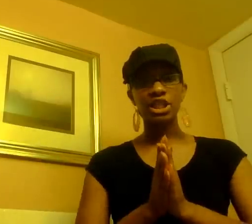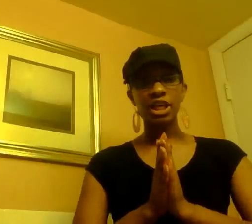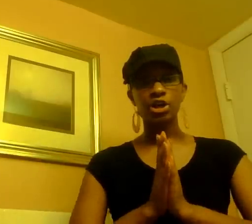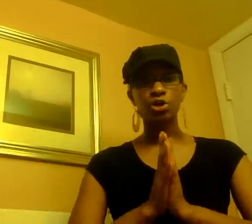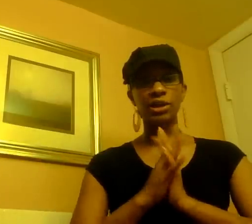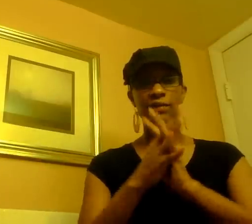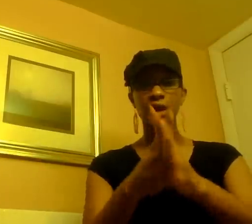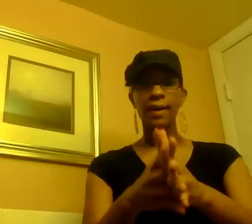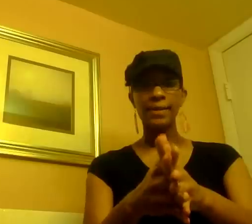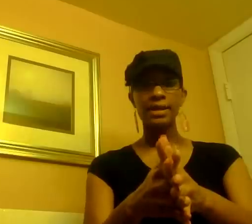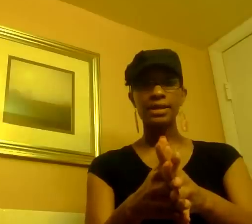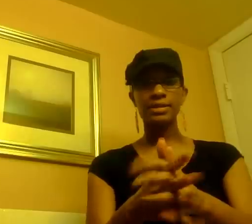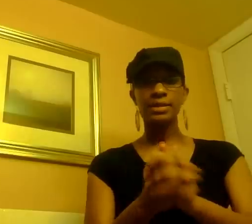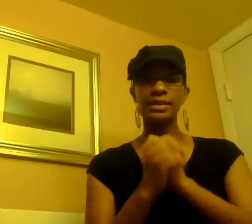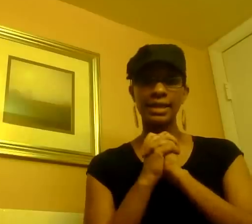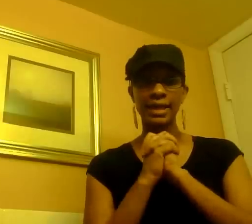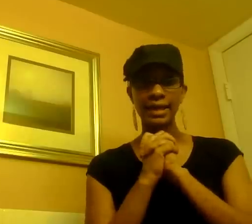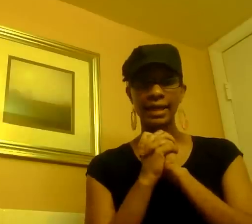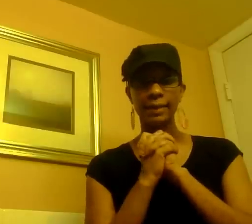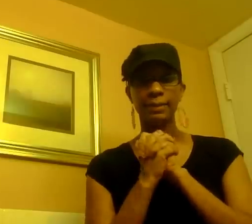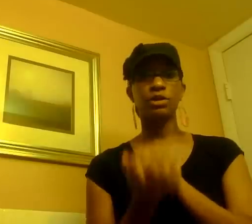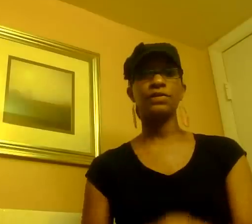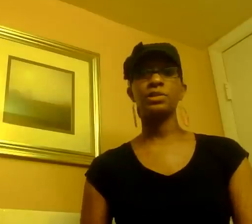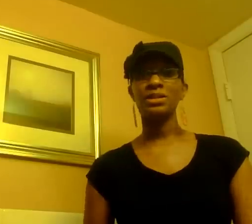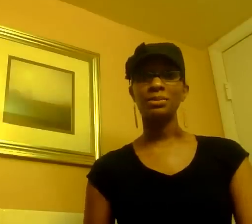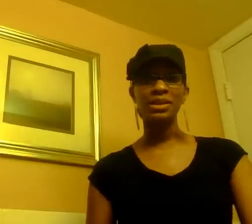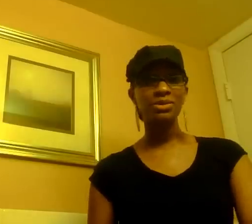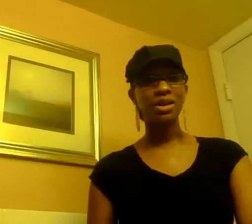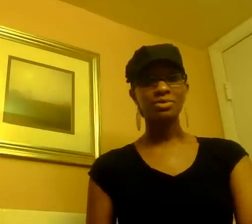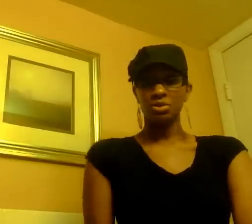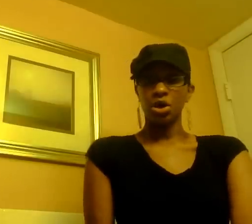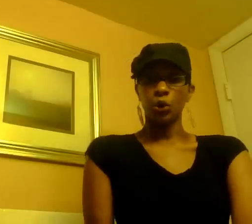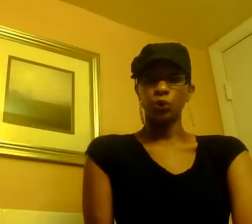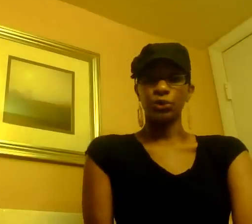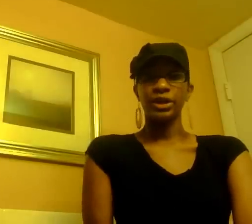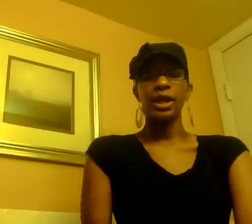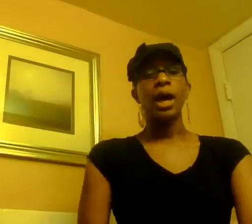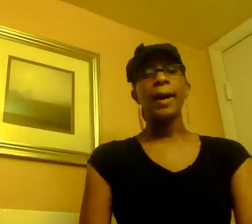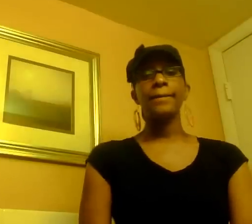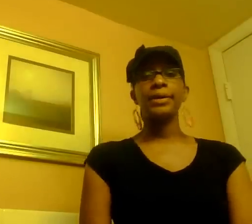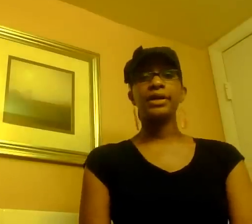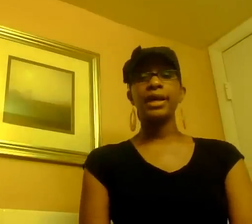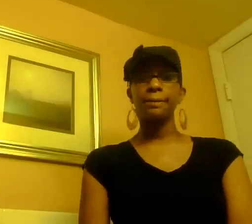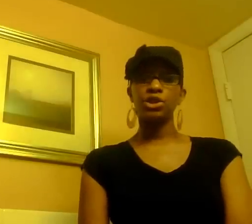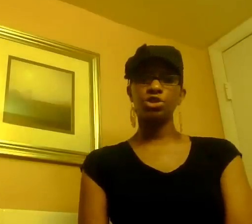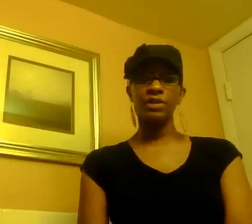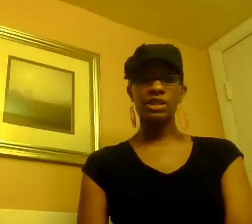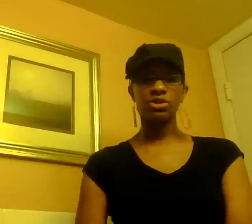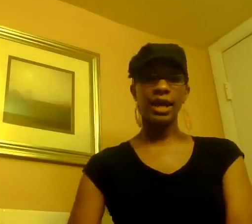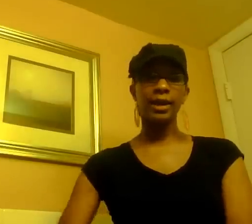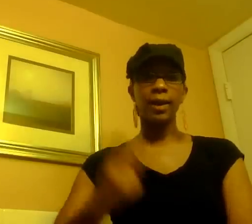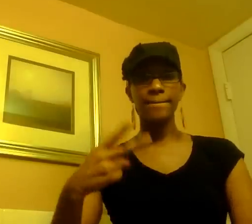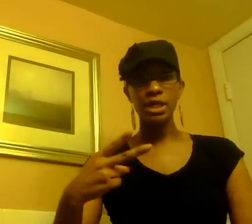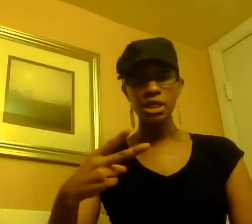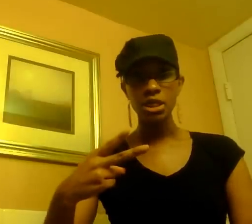channel leave your comments yeah yeah yeah i'm gonna go fix me something y'all i'm so hungry but yep enjoy the rest of your night peace